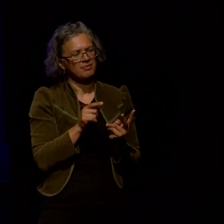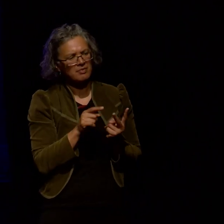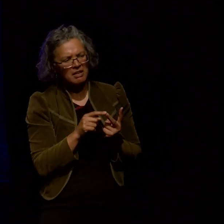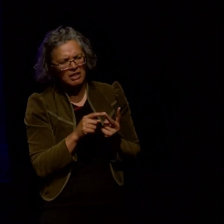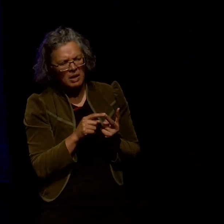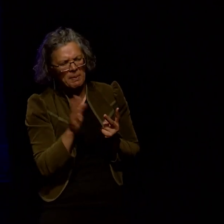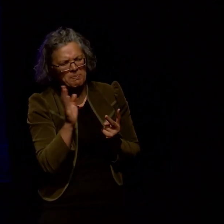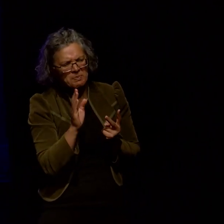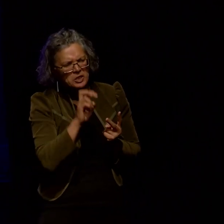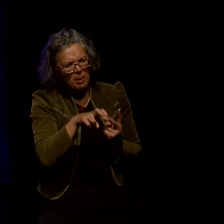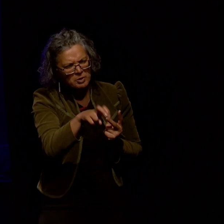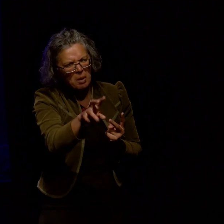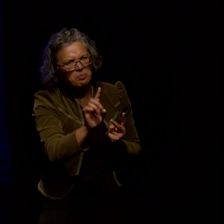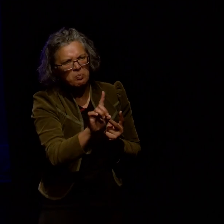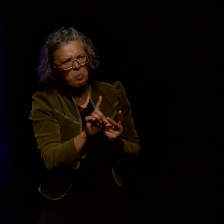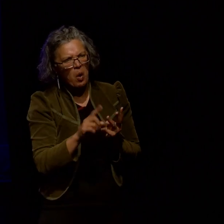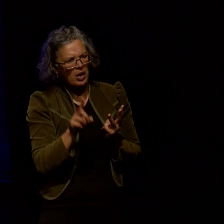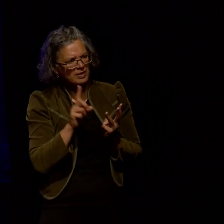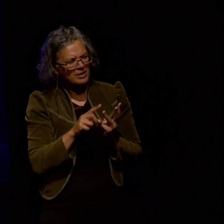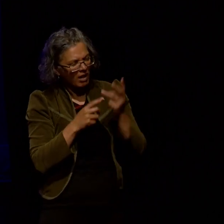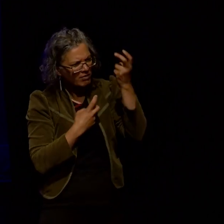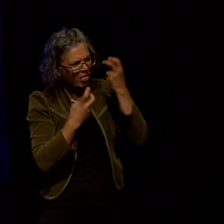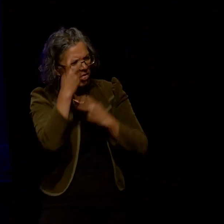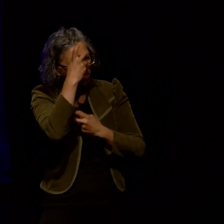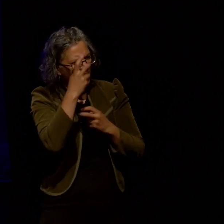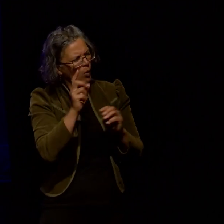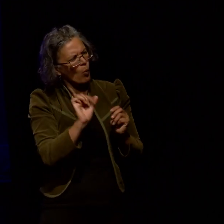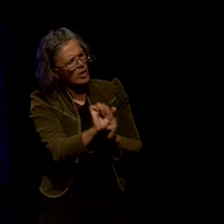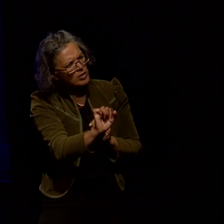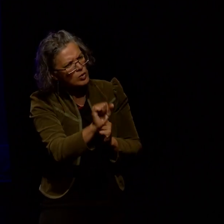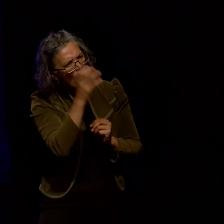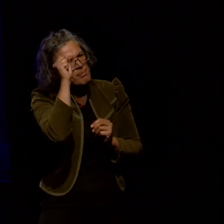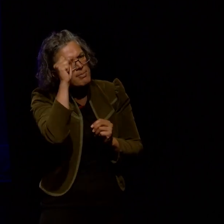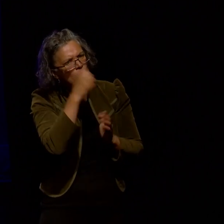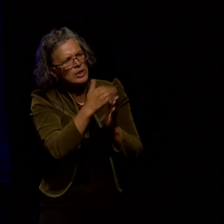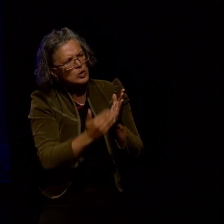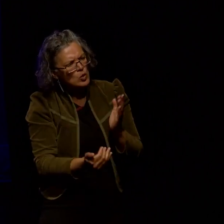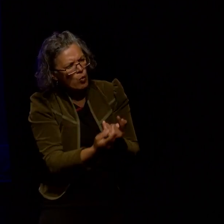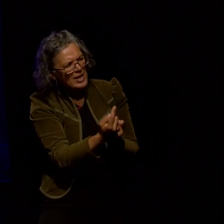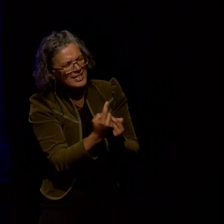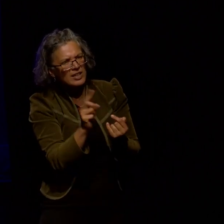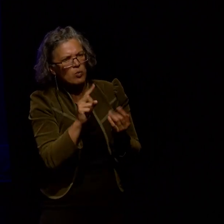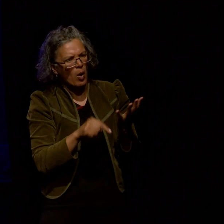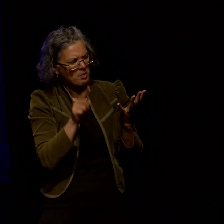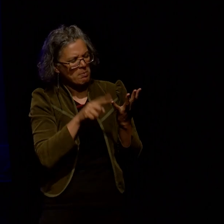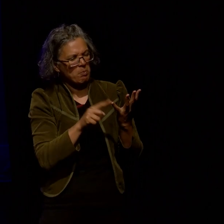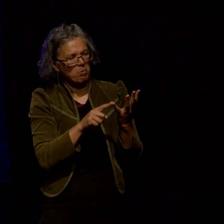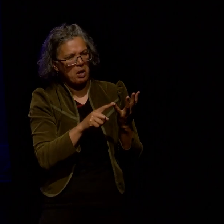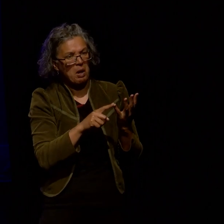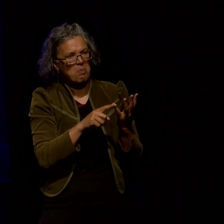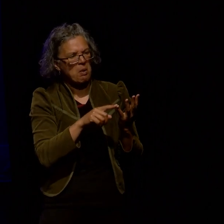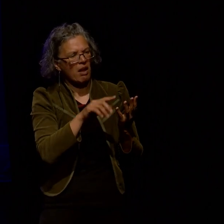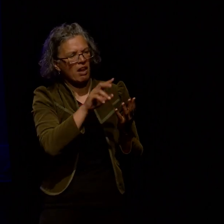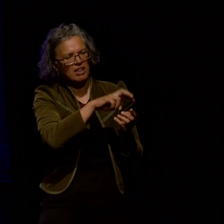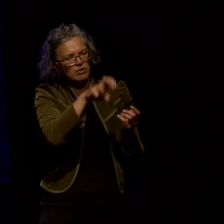what do they misinterpret what stories or memories do they share what do they miss altogether when they fall silent